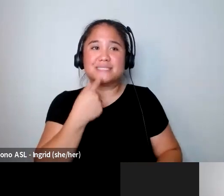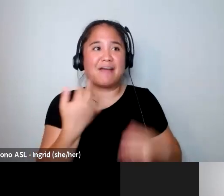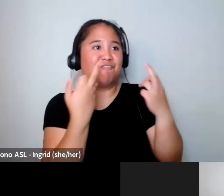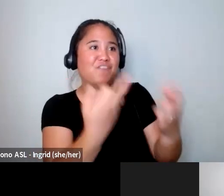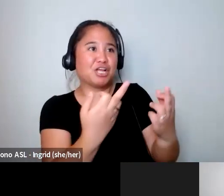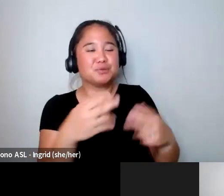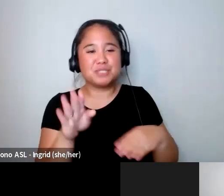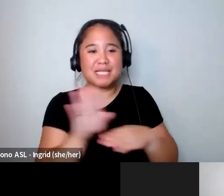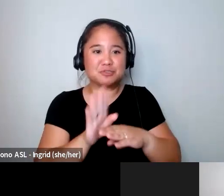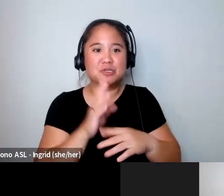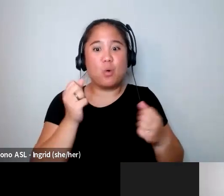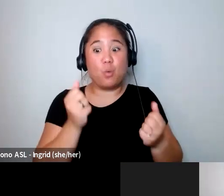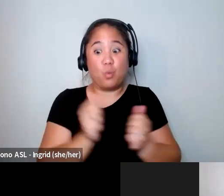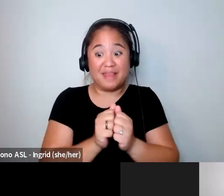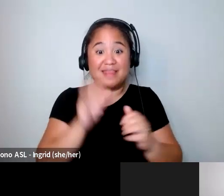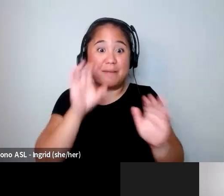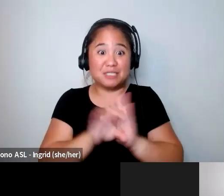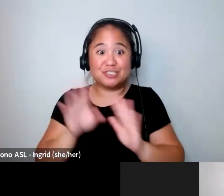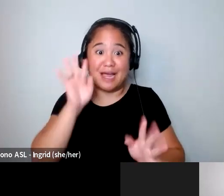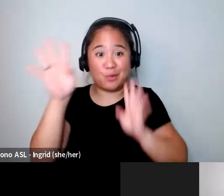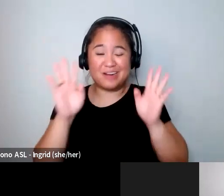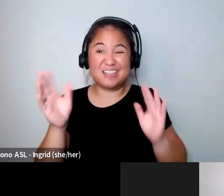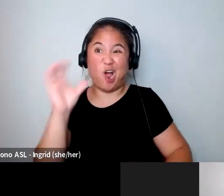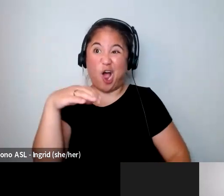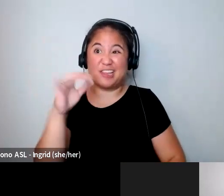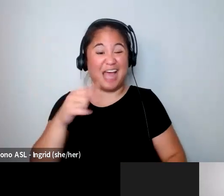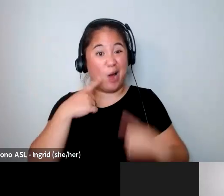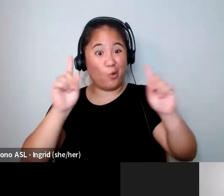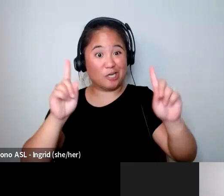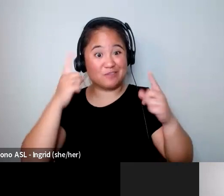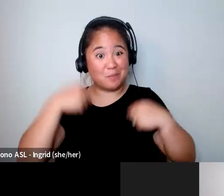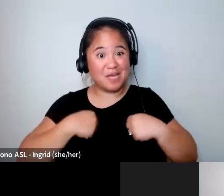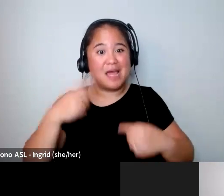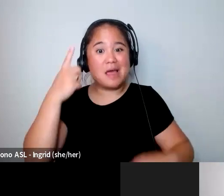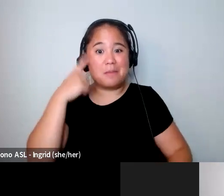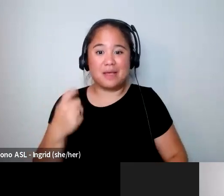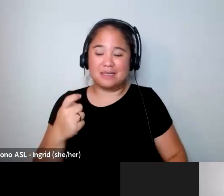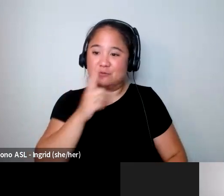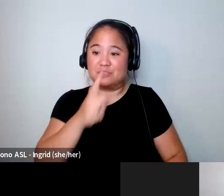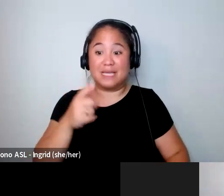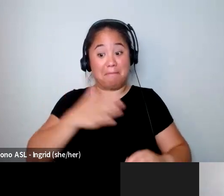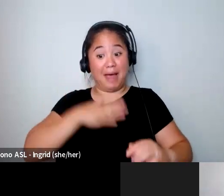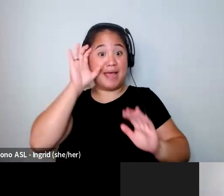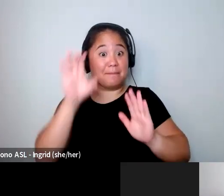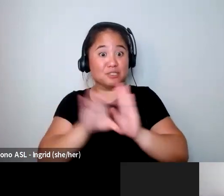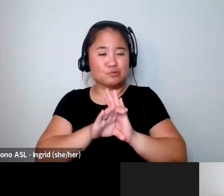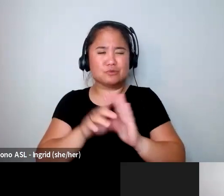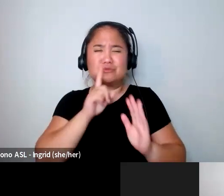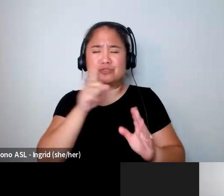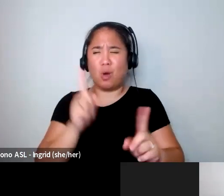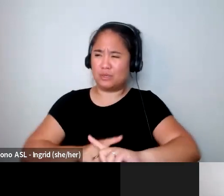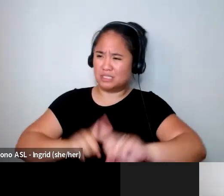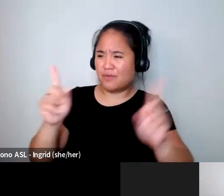industry with the images i created and that oddly worked because i wasn't following my images turned out to be so different